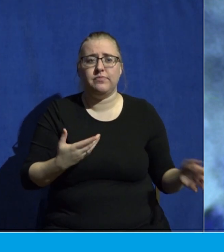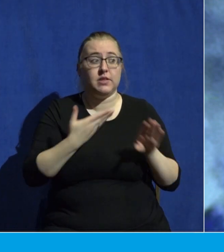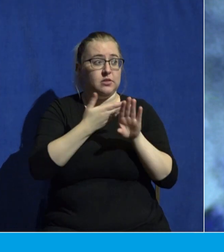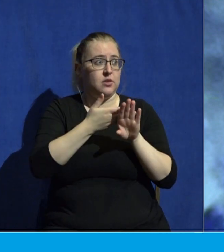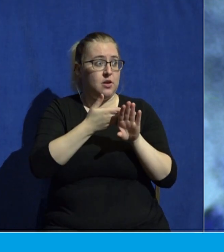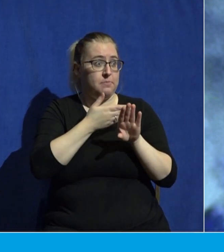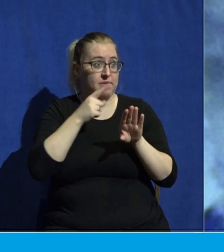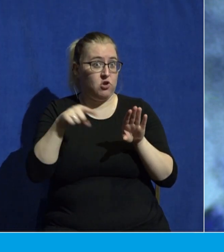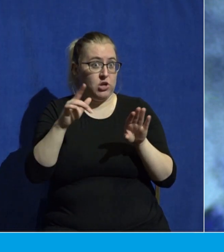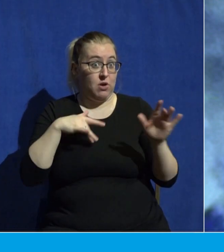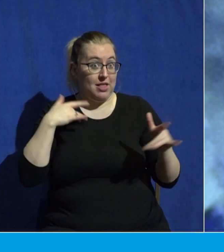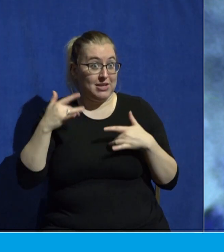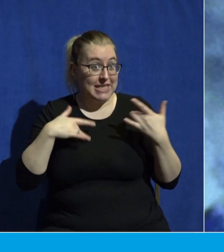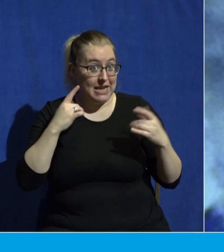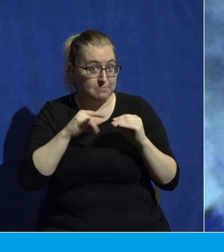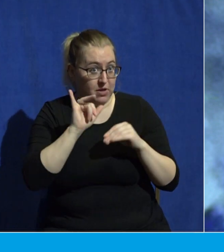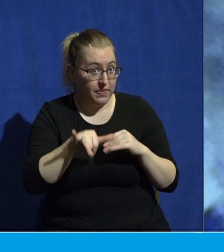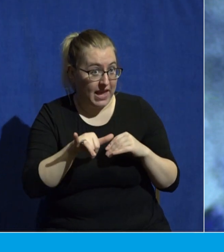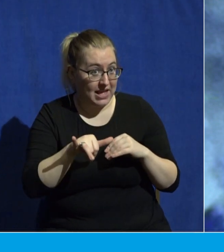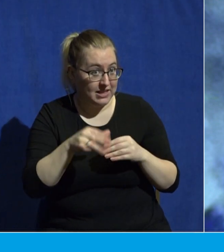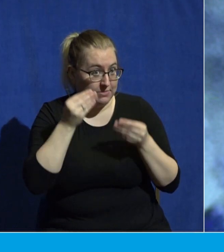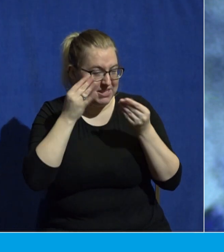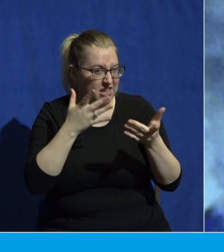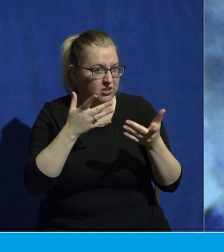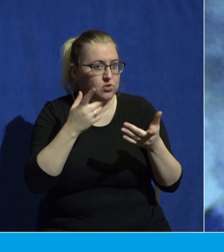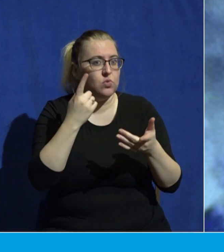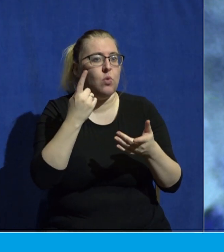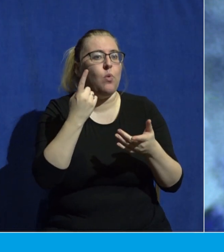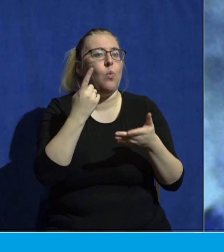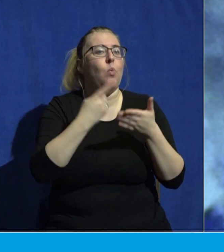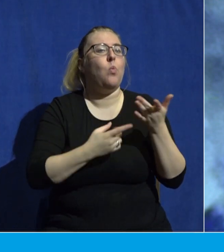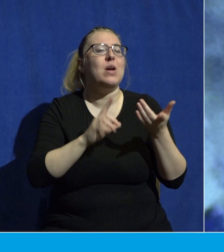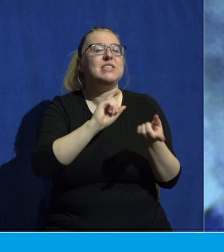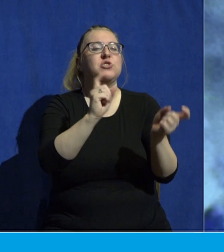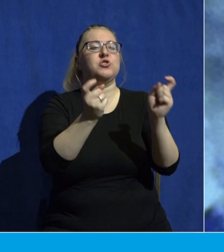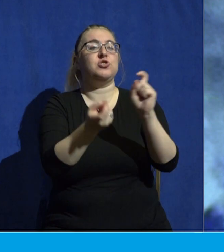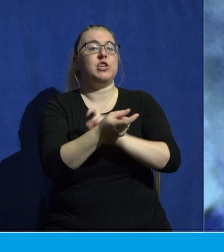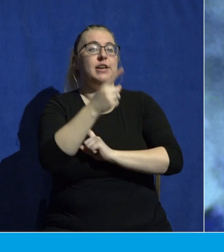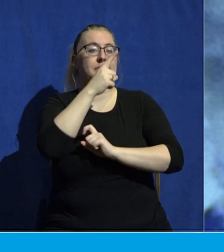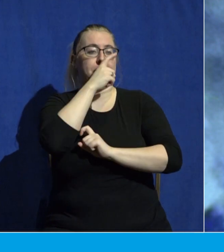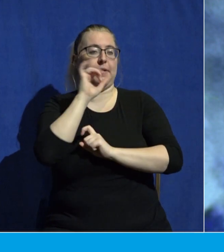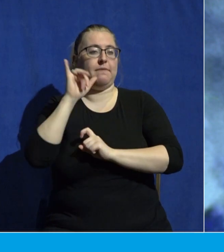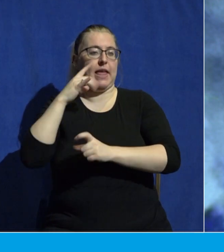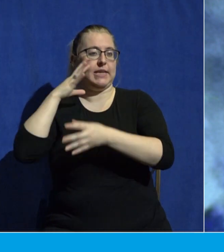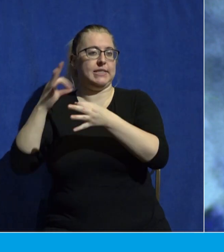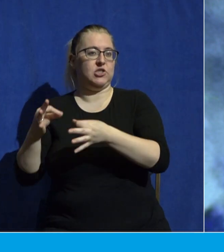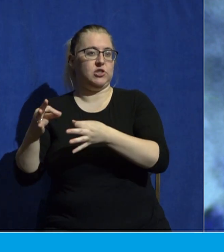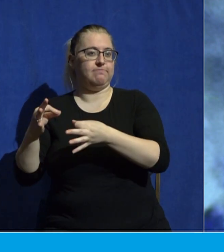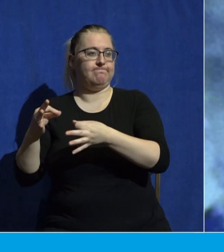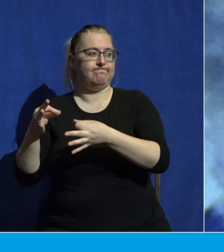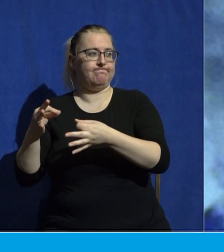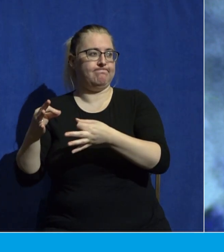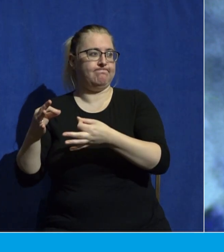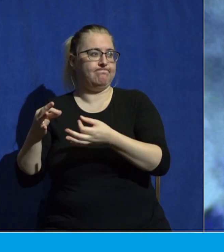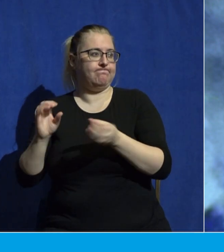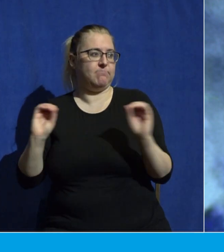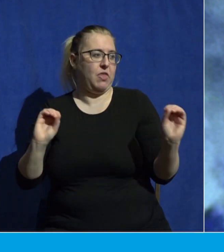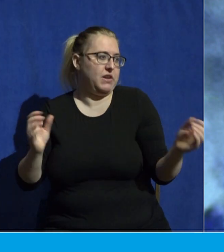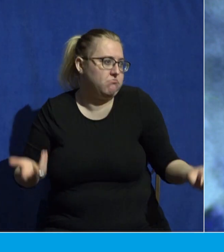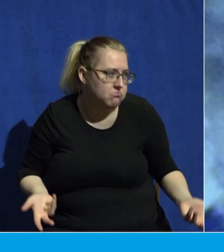excited, let me tell you what changed in my life as a result of that. Not much. Not much